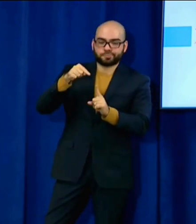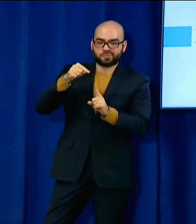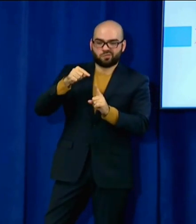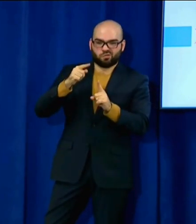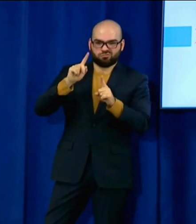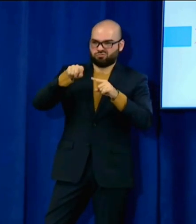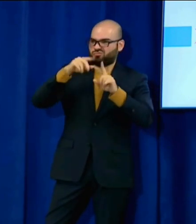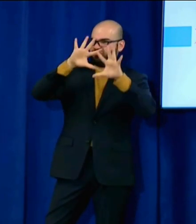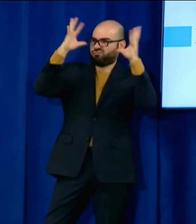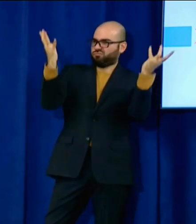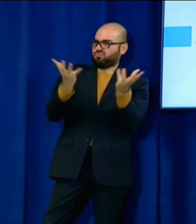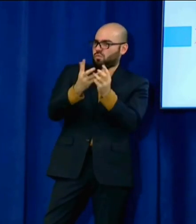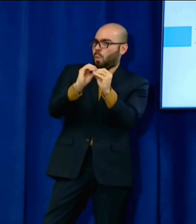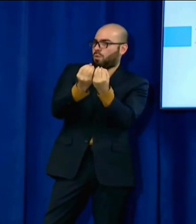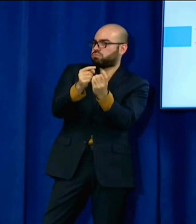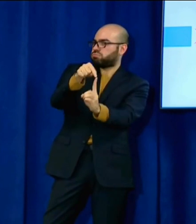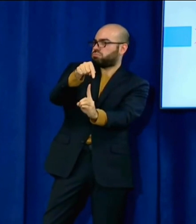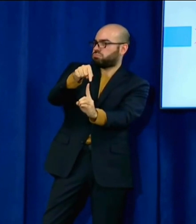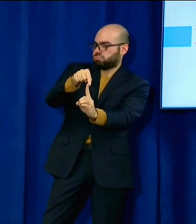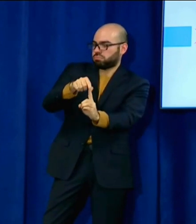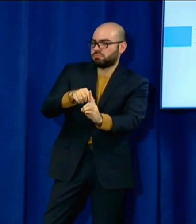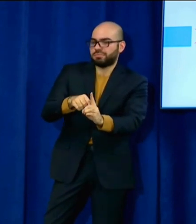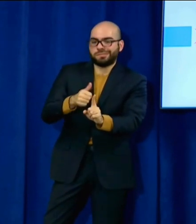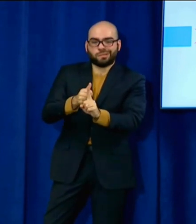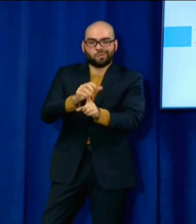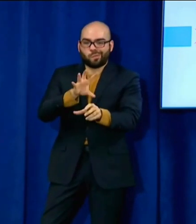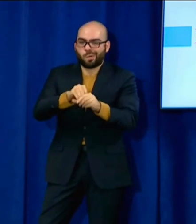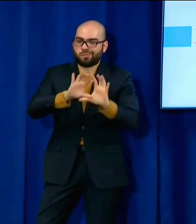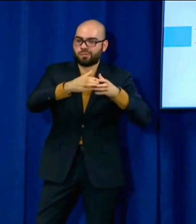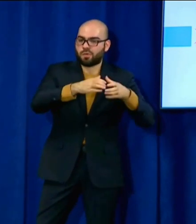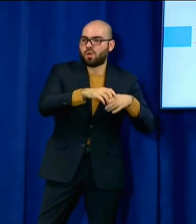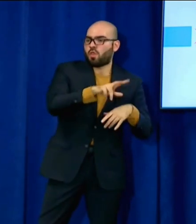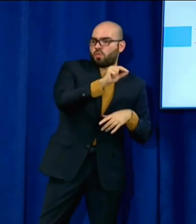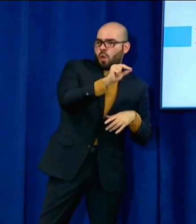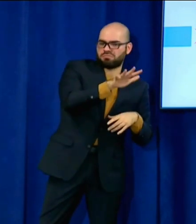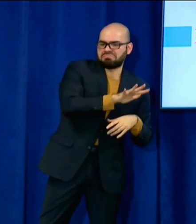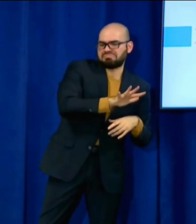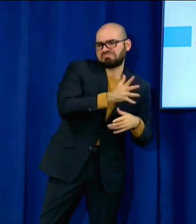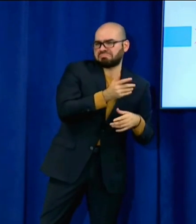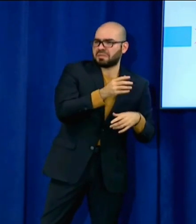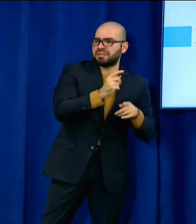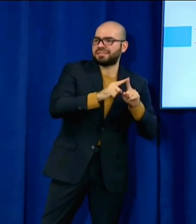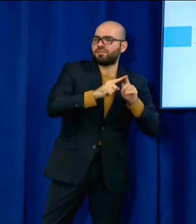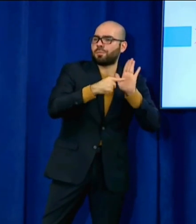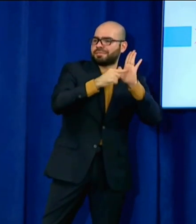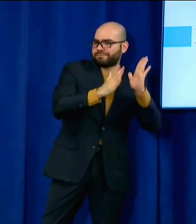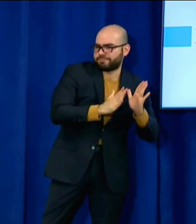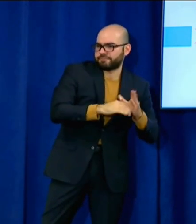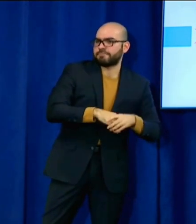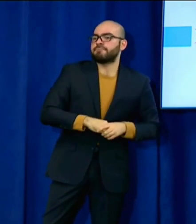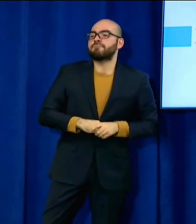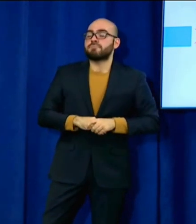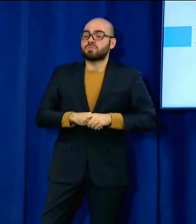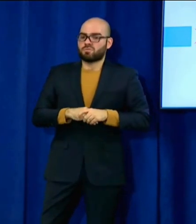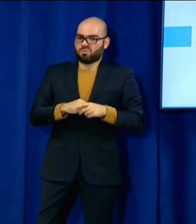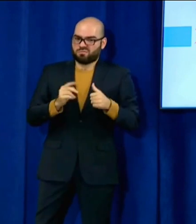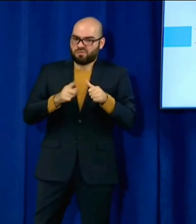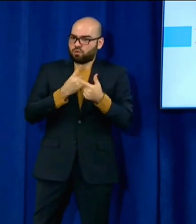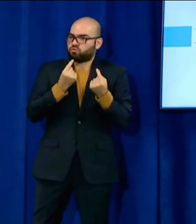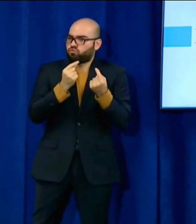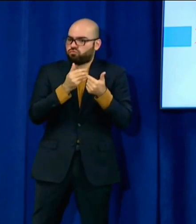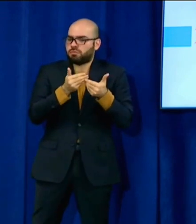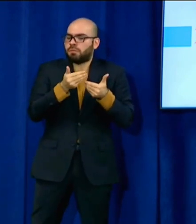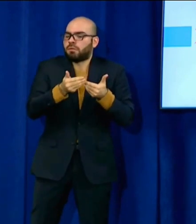overarching organization who will then be working with 30 subdelegates. So we've put August 1st as kind of the first deadline. Dr. Allison